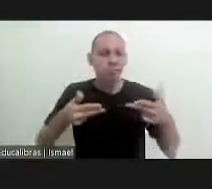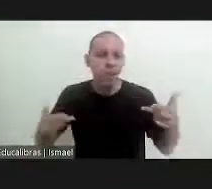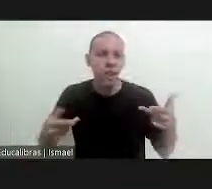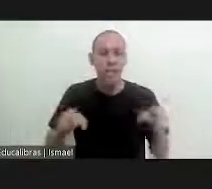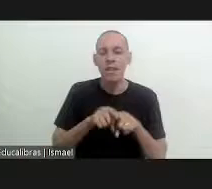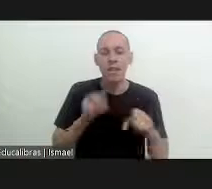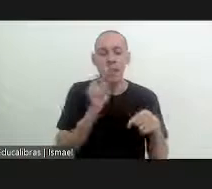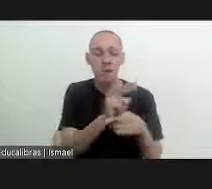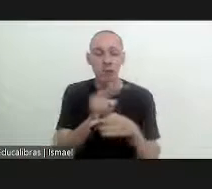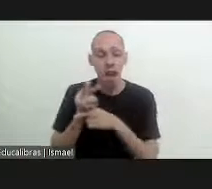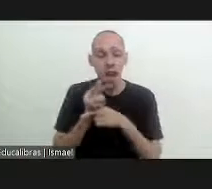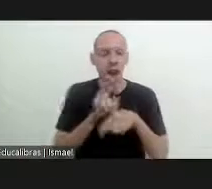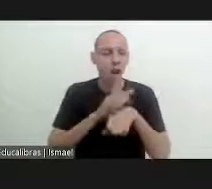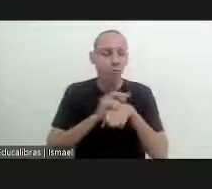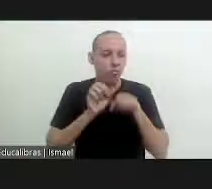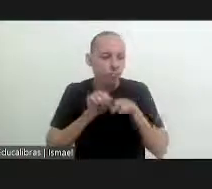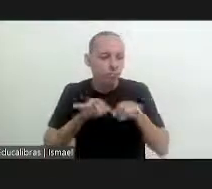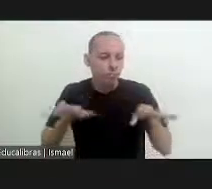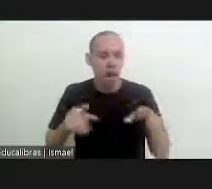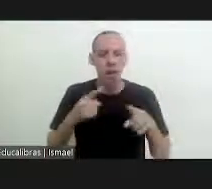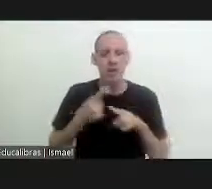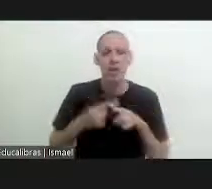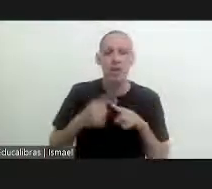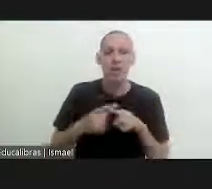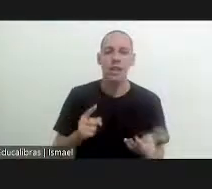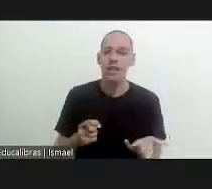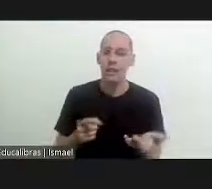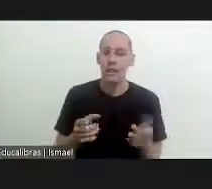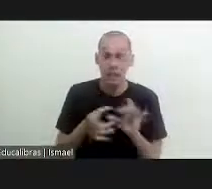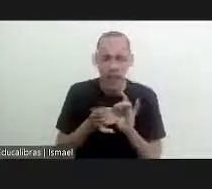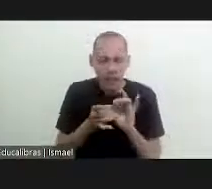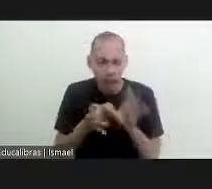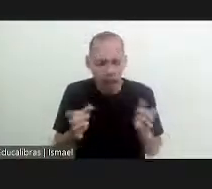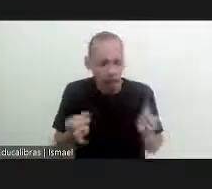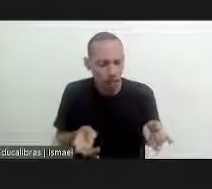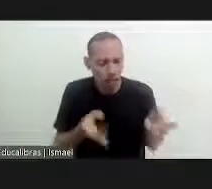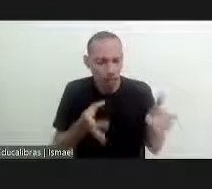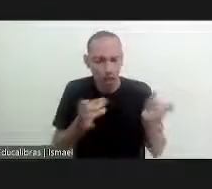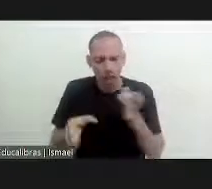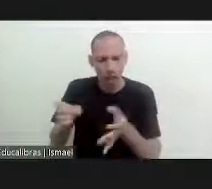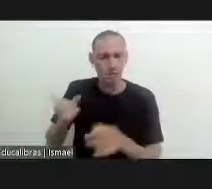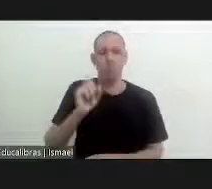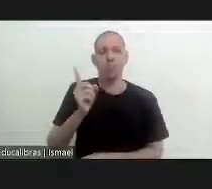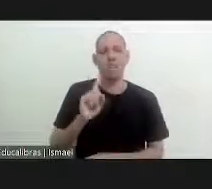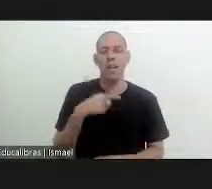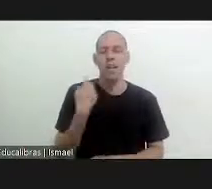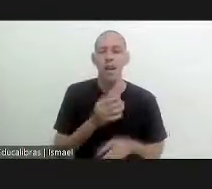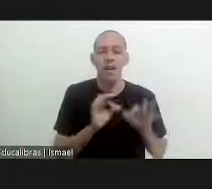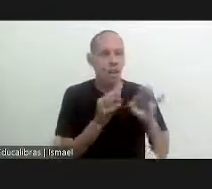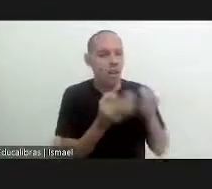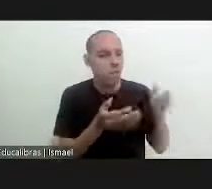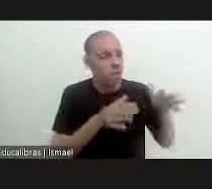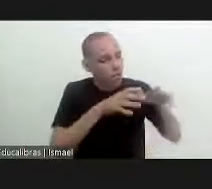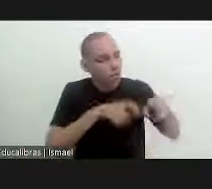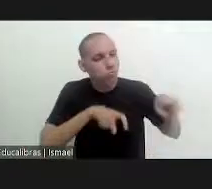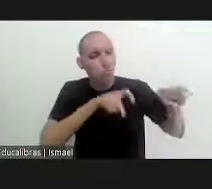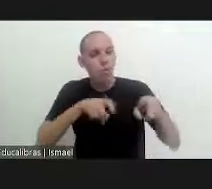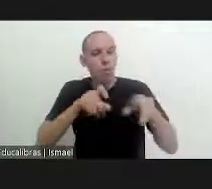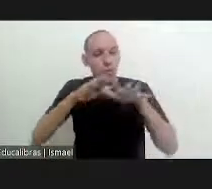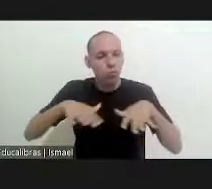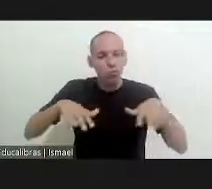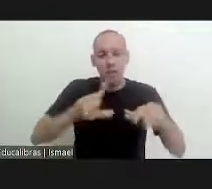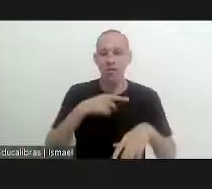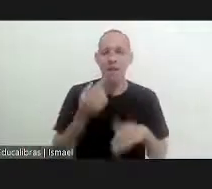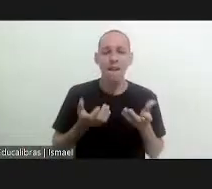and epidemiological surveillance because the kissing bugs are not going to disappear neither are the